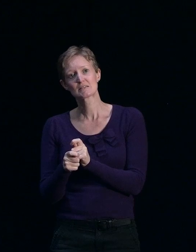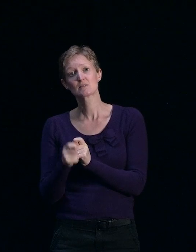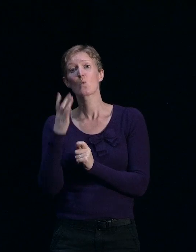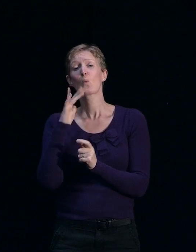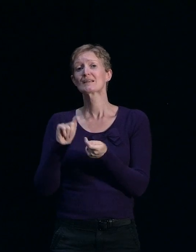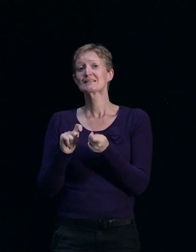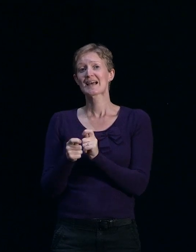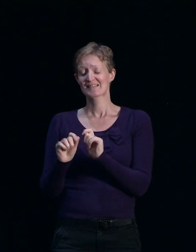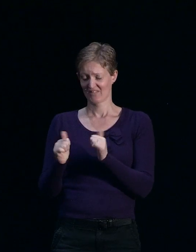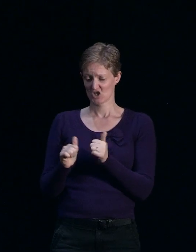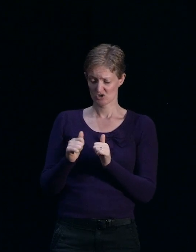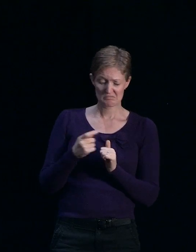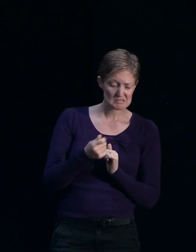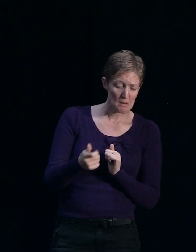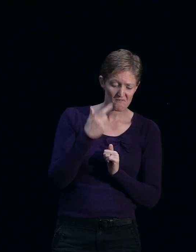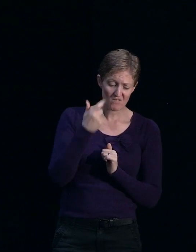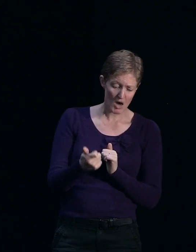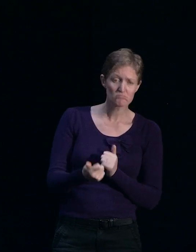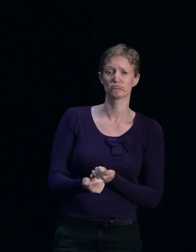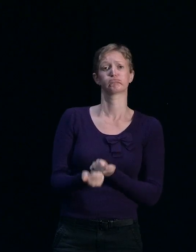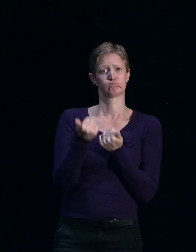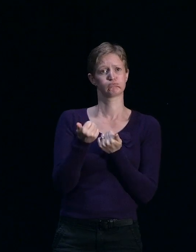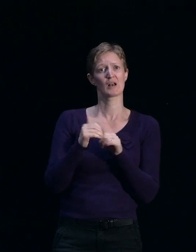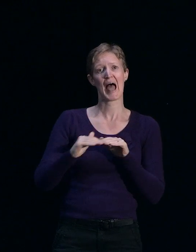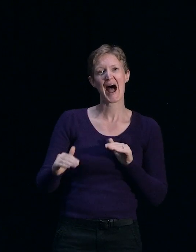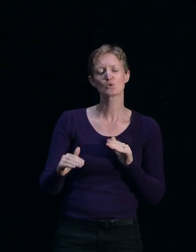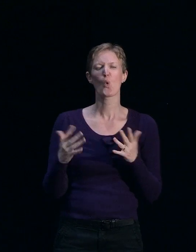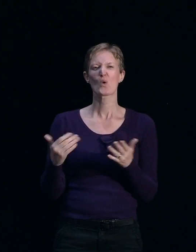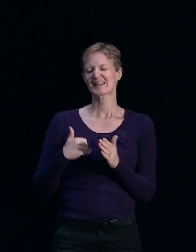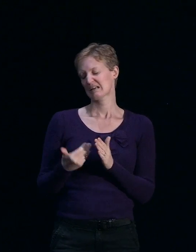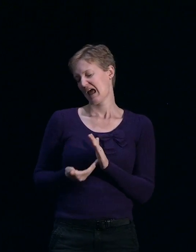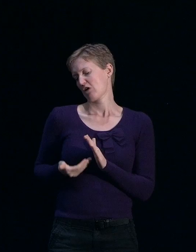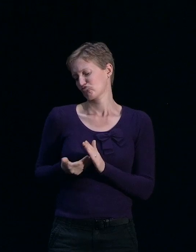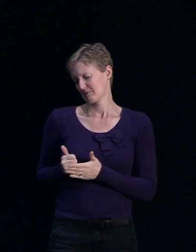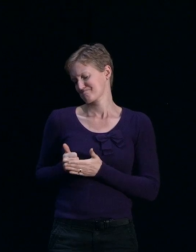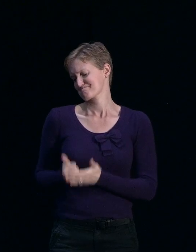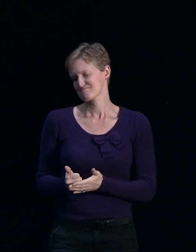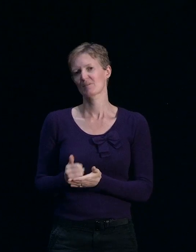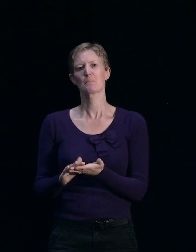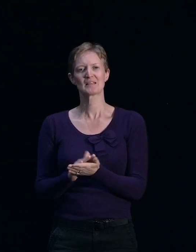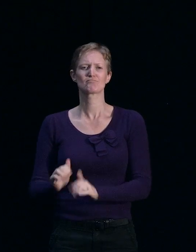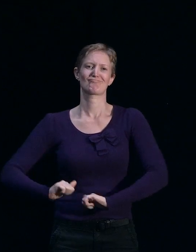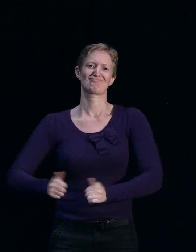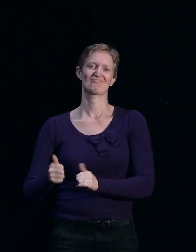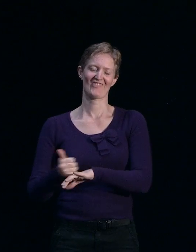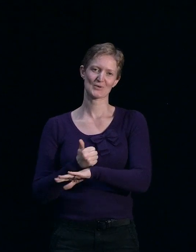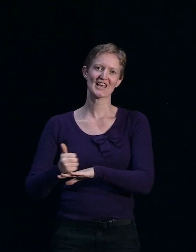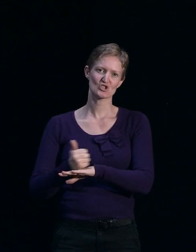good or a small enhancement to a standard foundation will be sufficient.